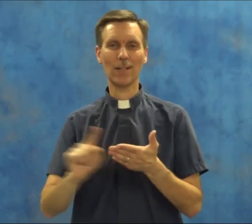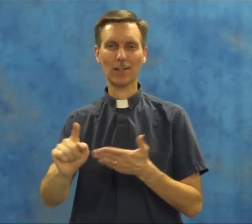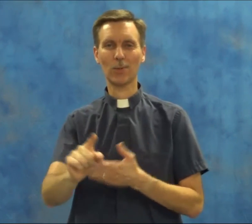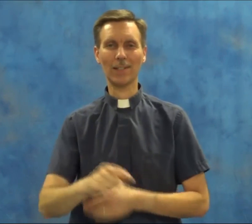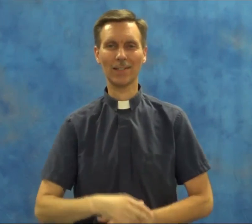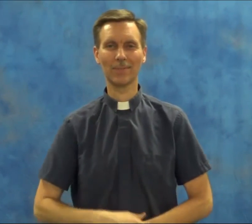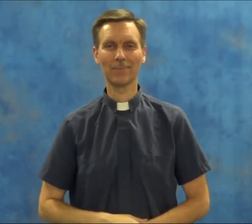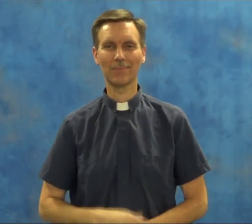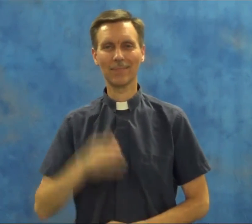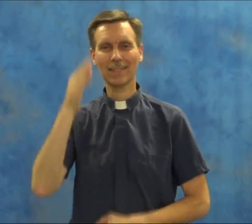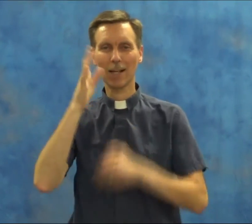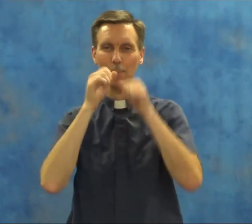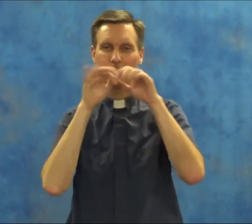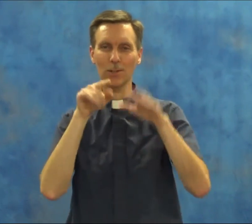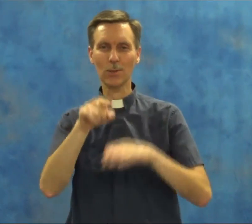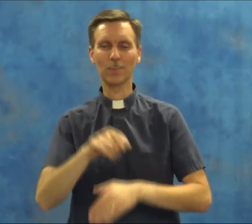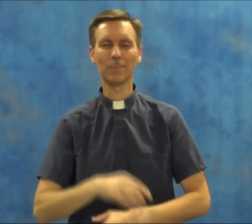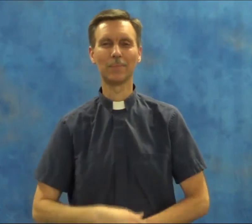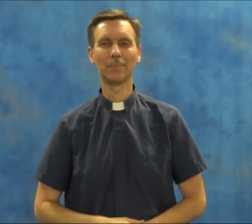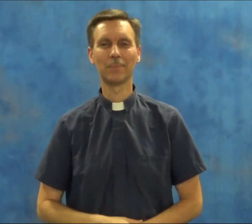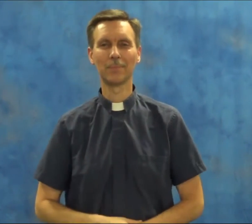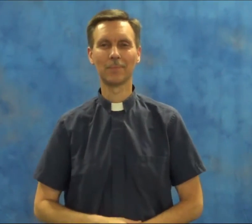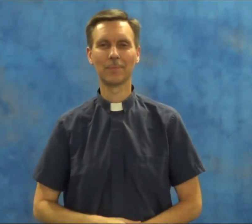next week. God bless you. God bless you.